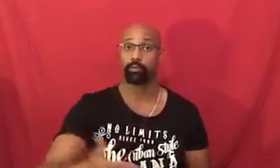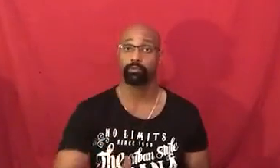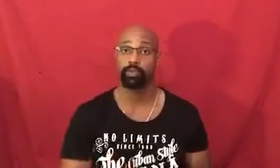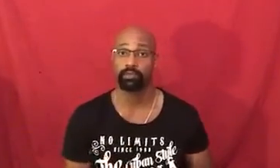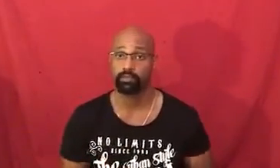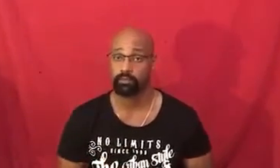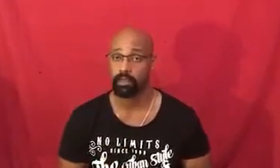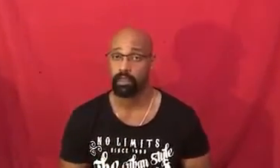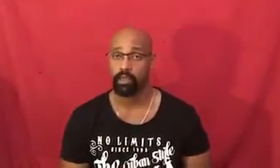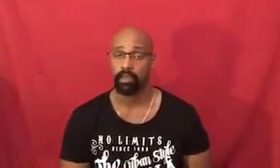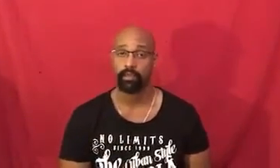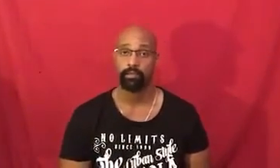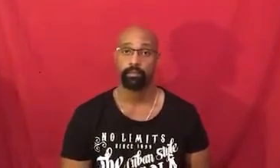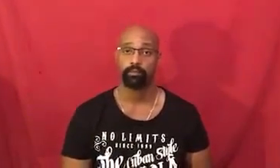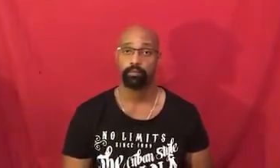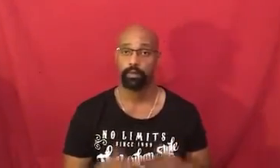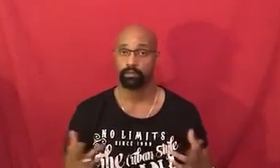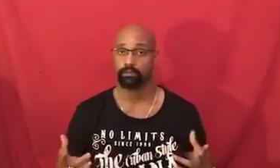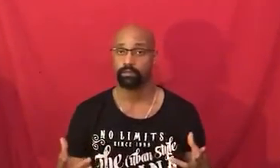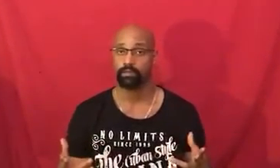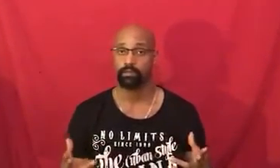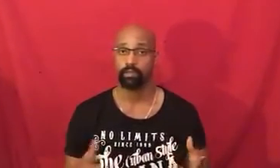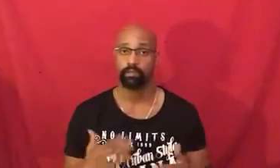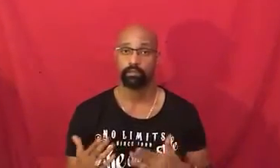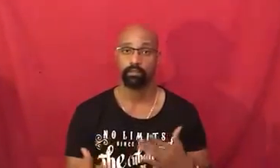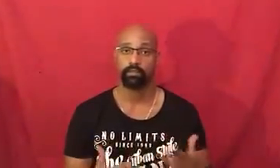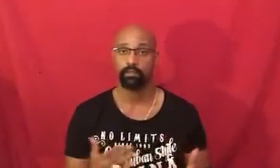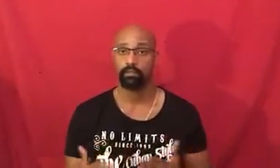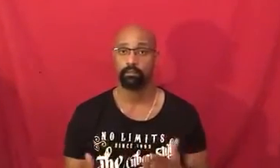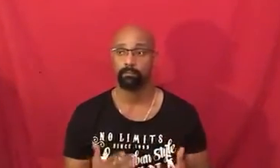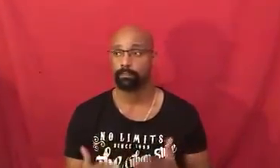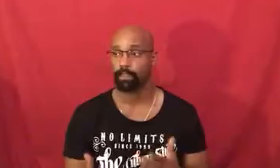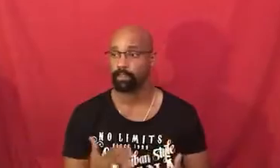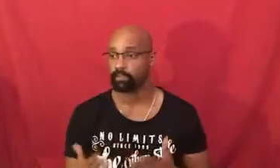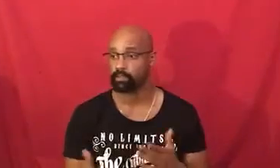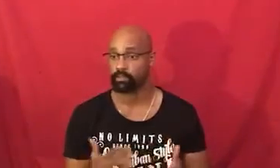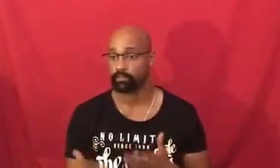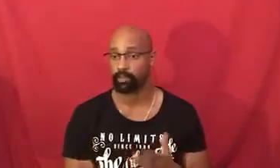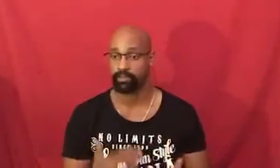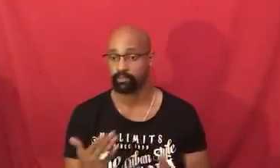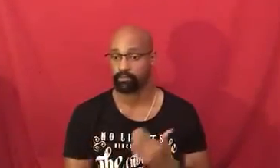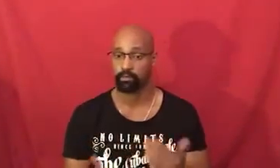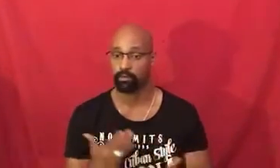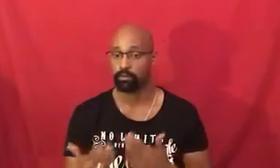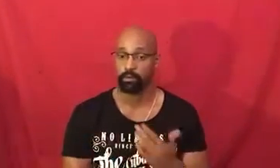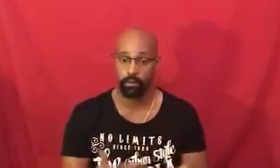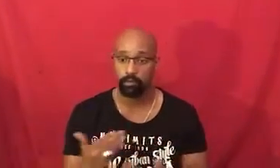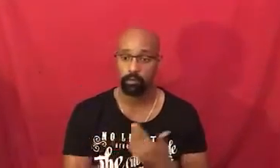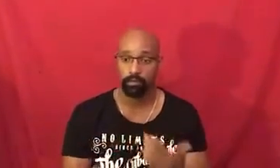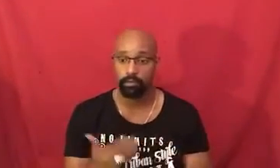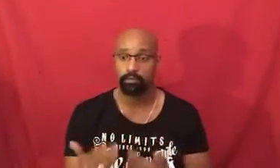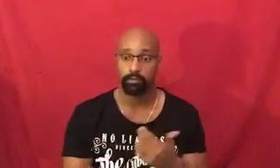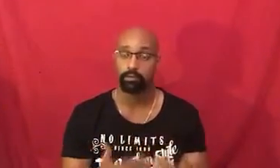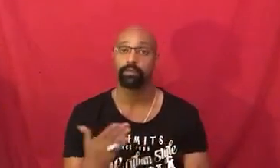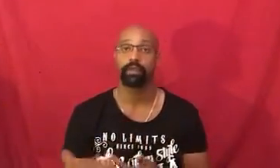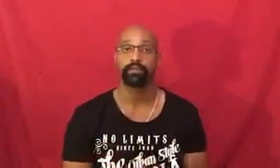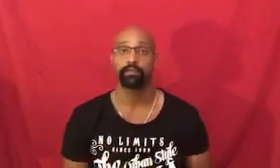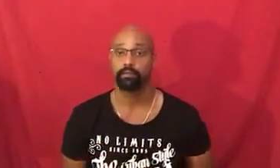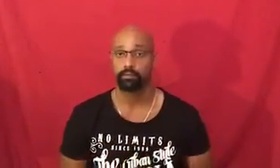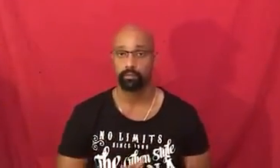more productive and productivity and is is the basis for you advancing in this